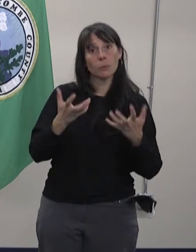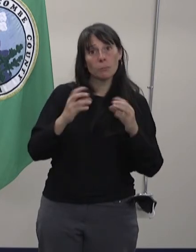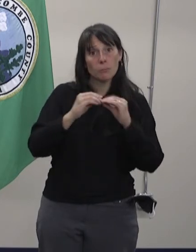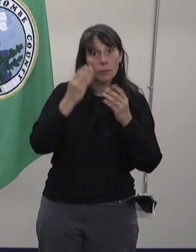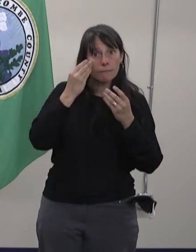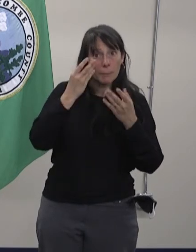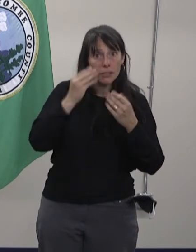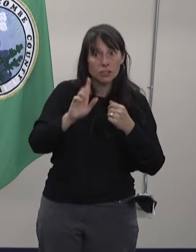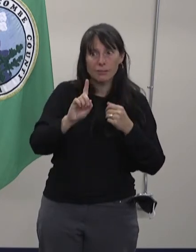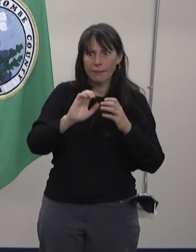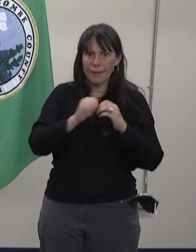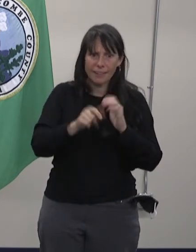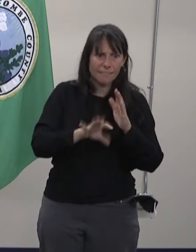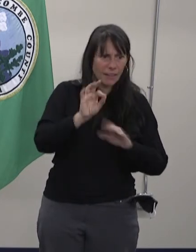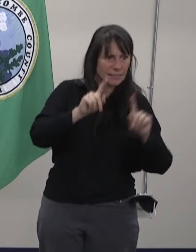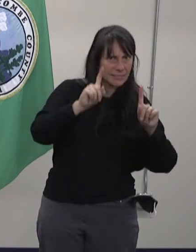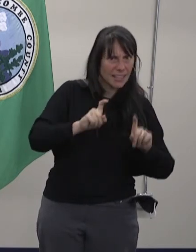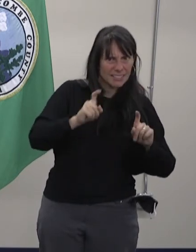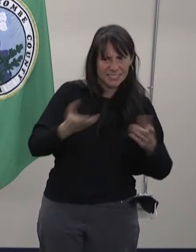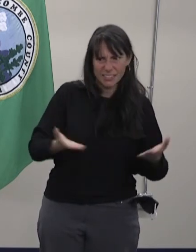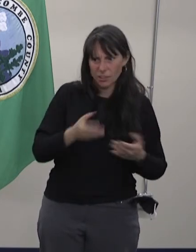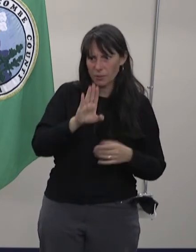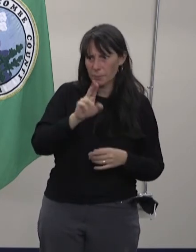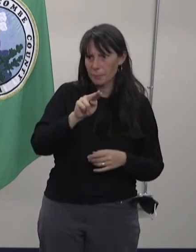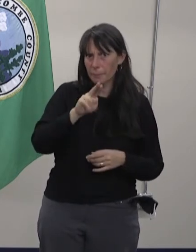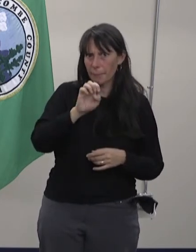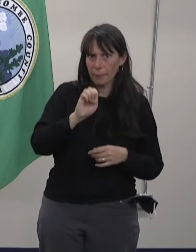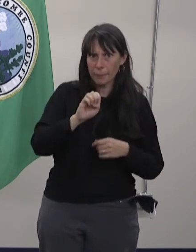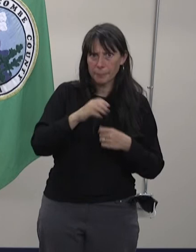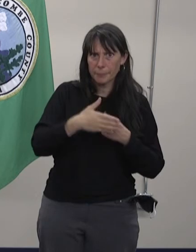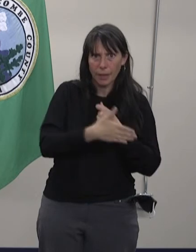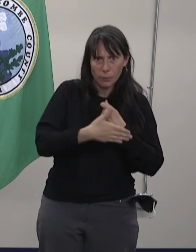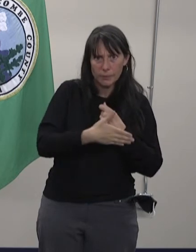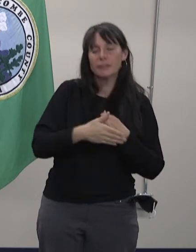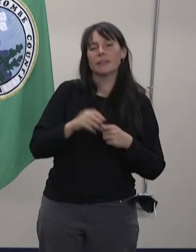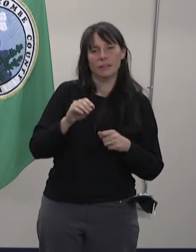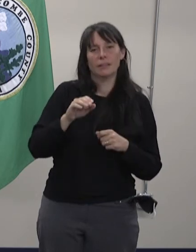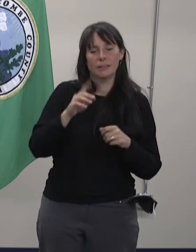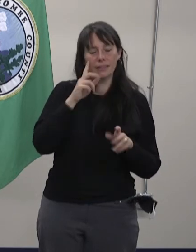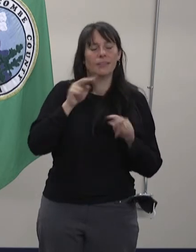testing in Buncombe County can be found at BuncombeReady.org.